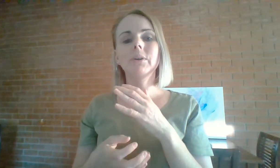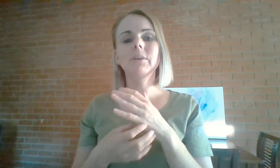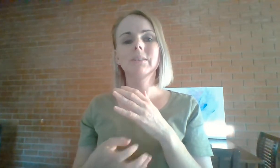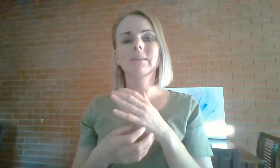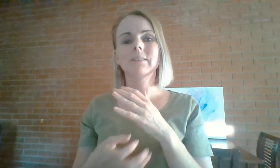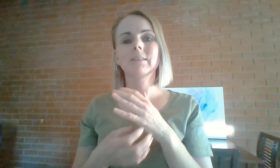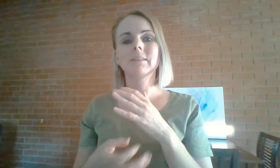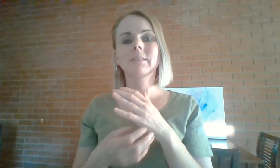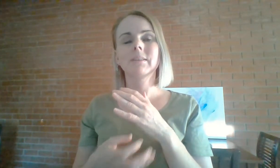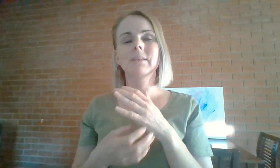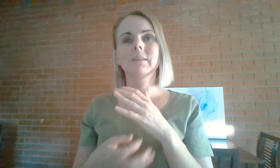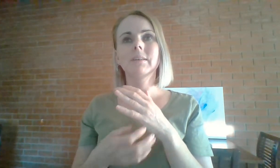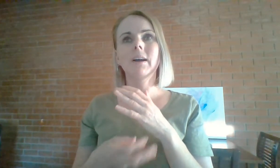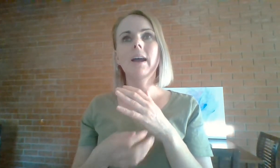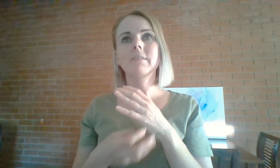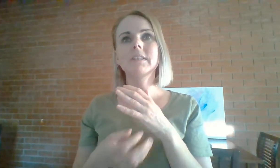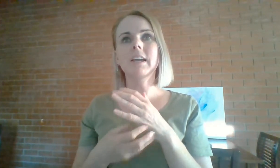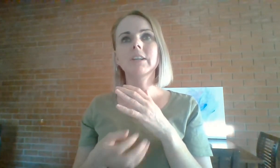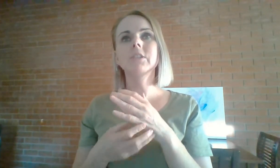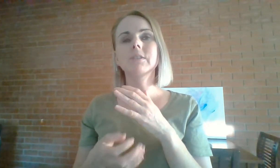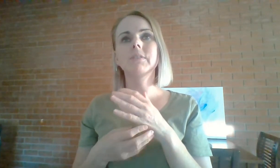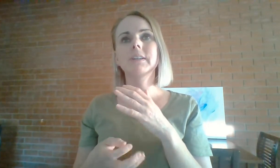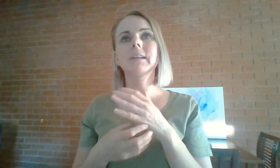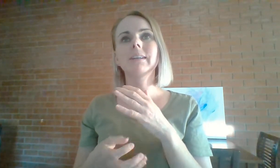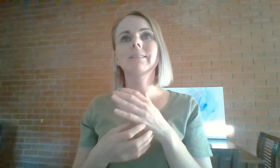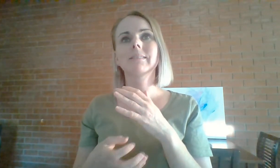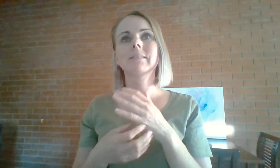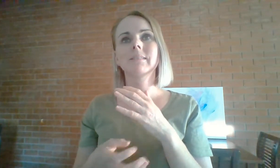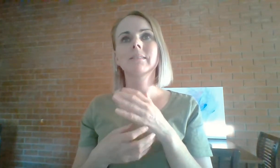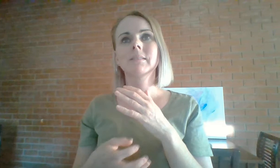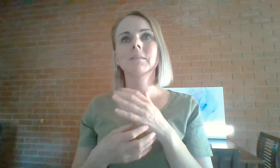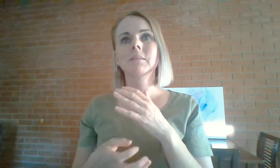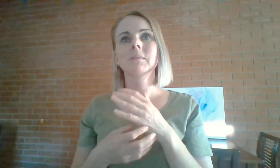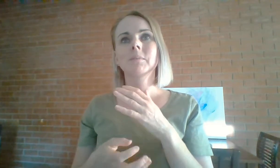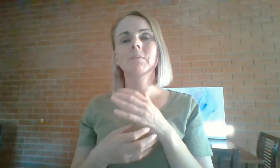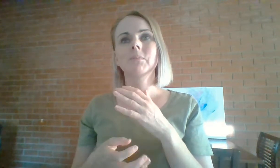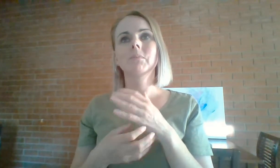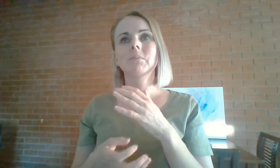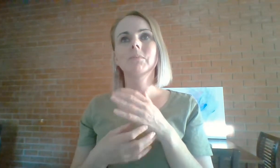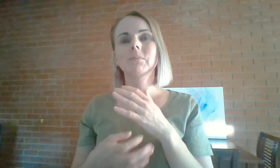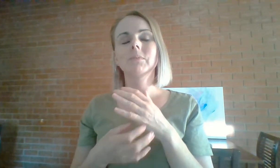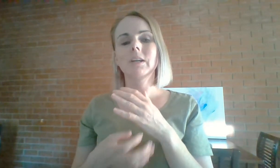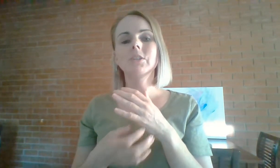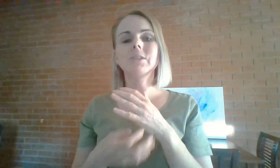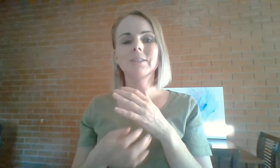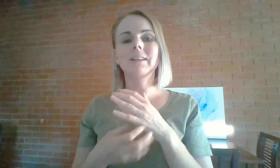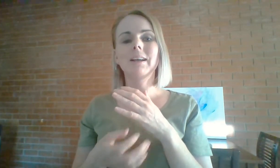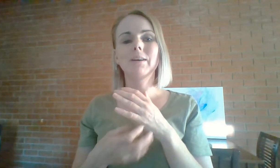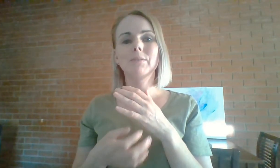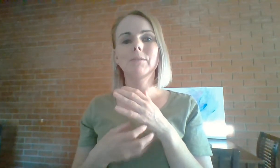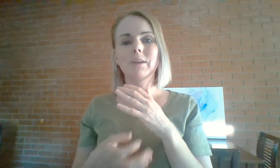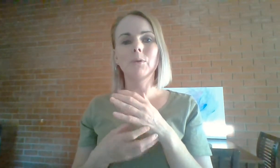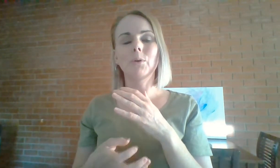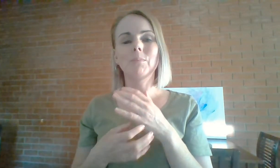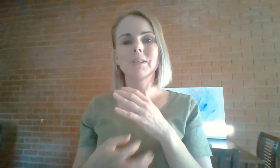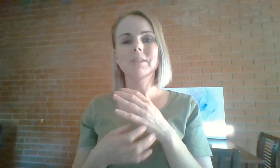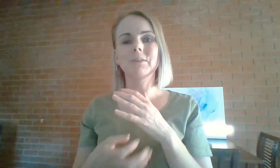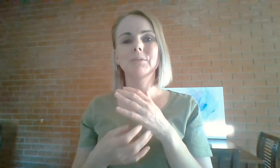I have this anxious feeling, I choose to love and honour myself.